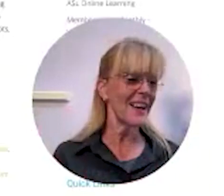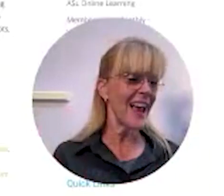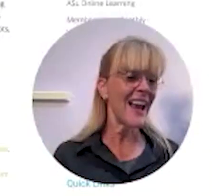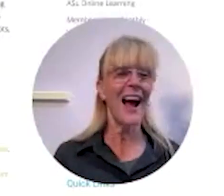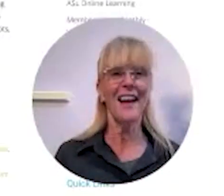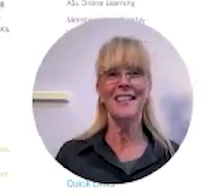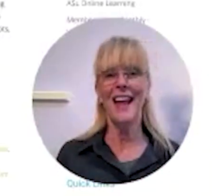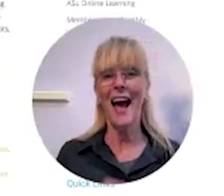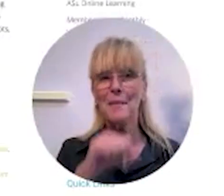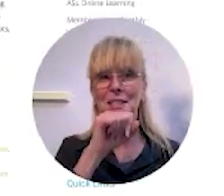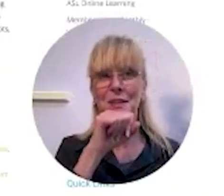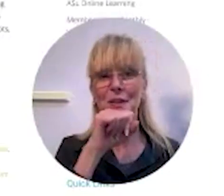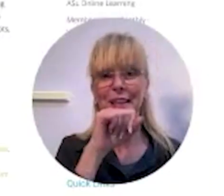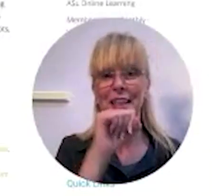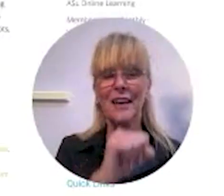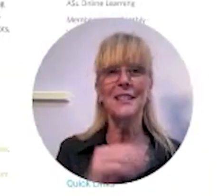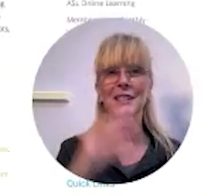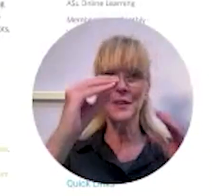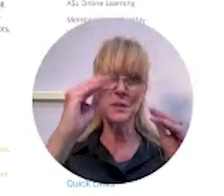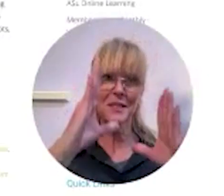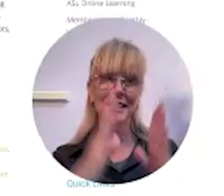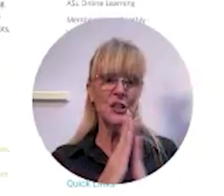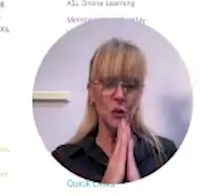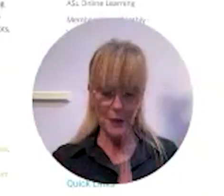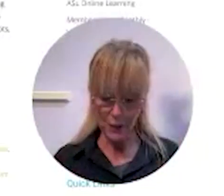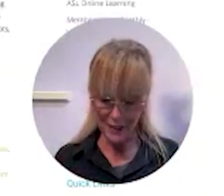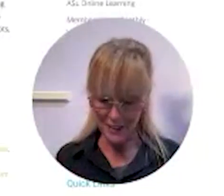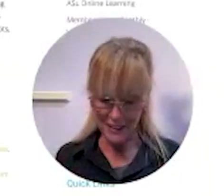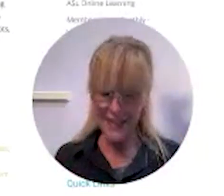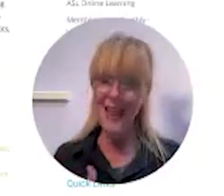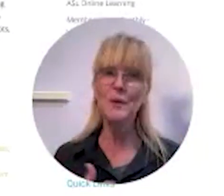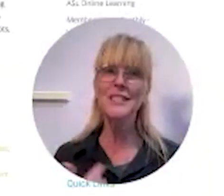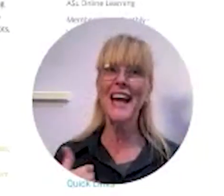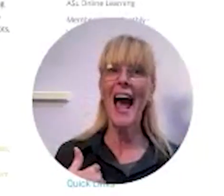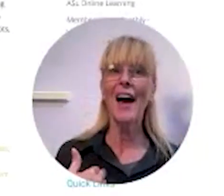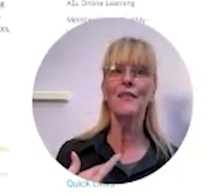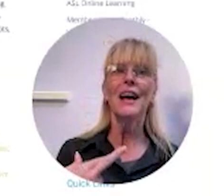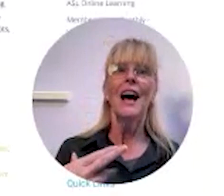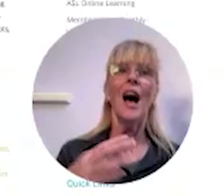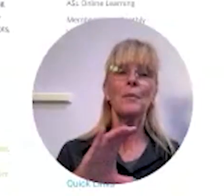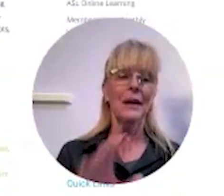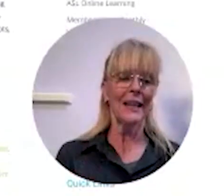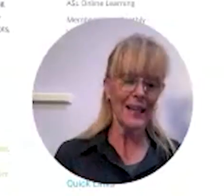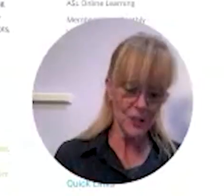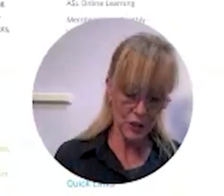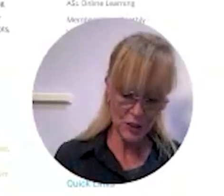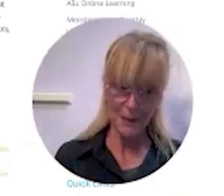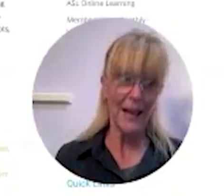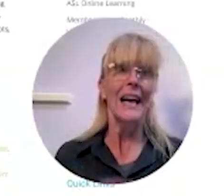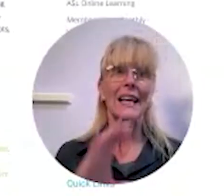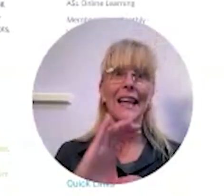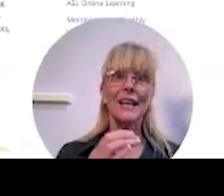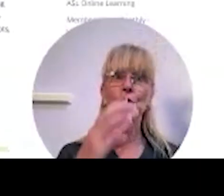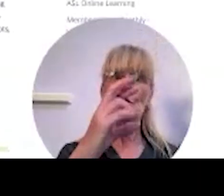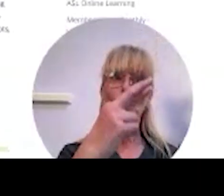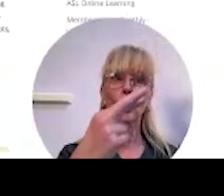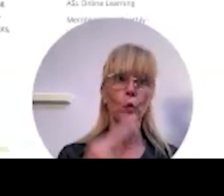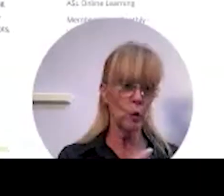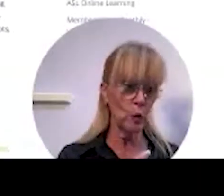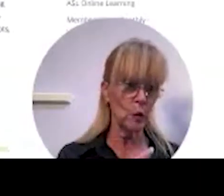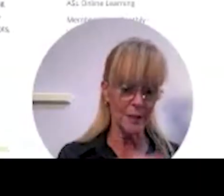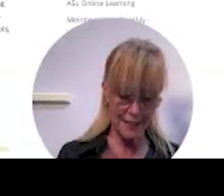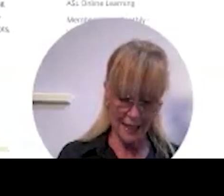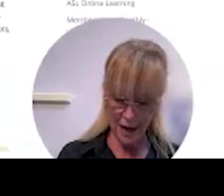is one and I absolutely love it so this was teacher requested and that was to have um class excuse me classroom